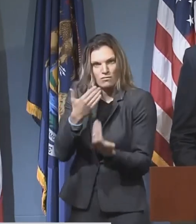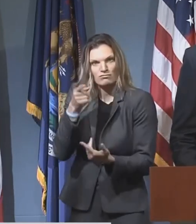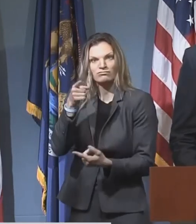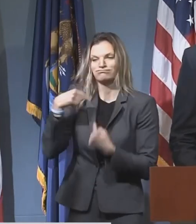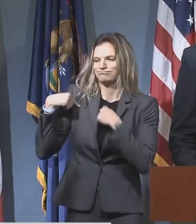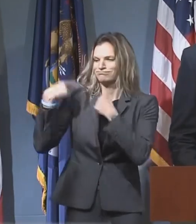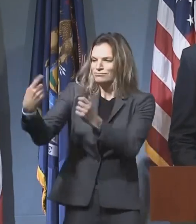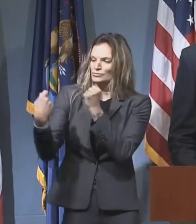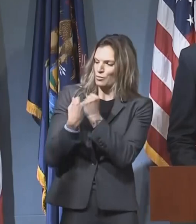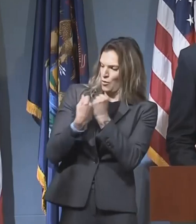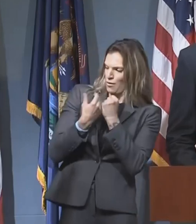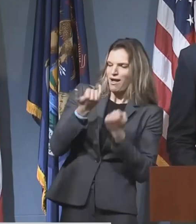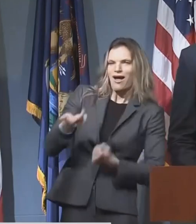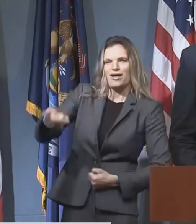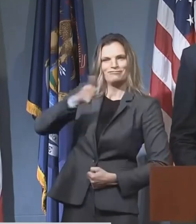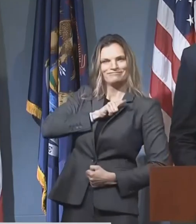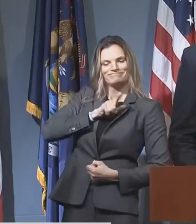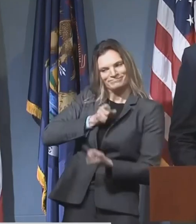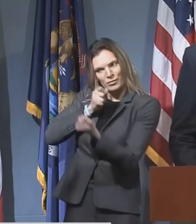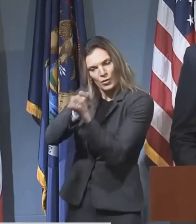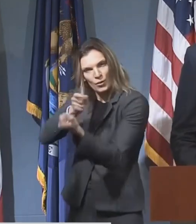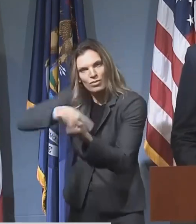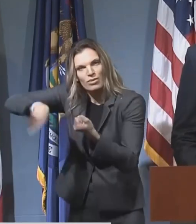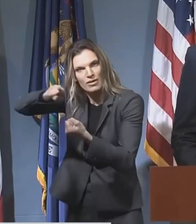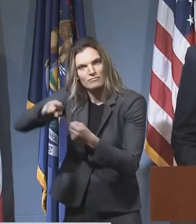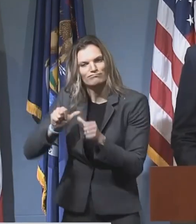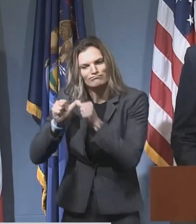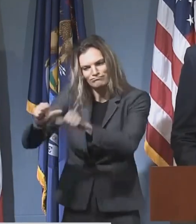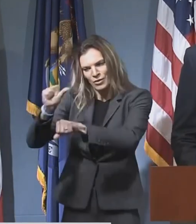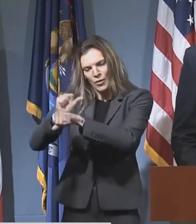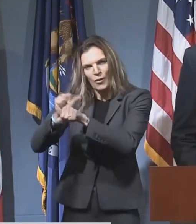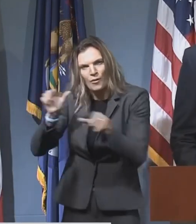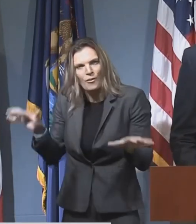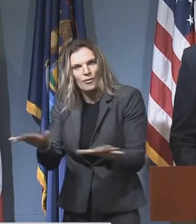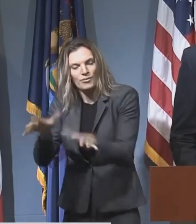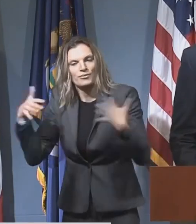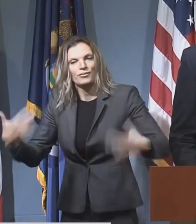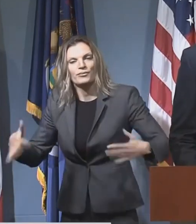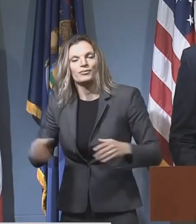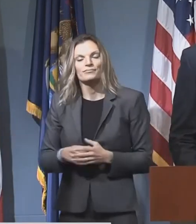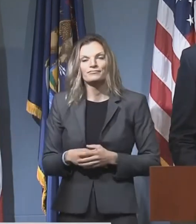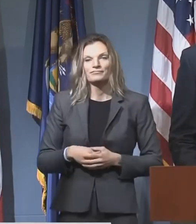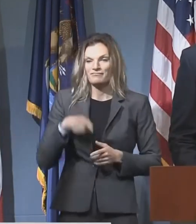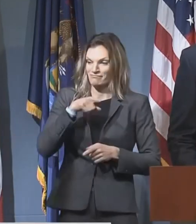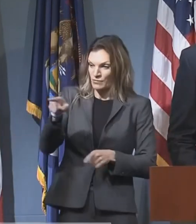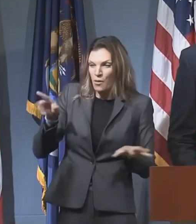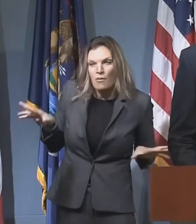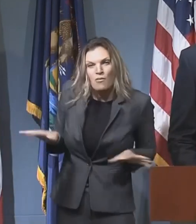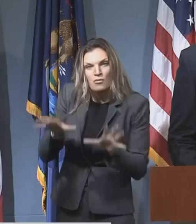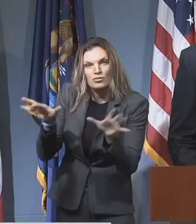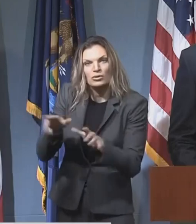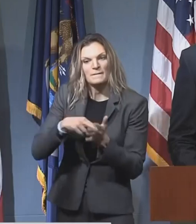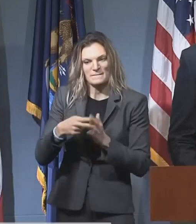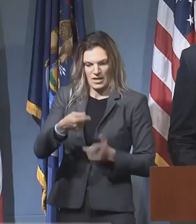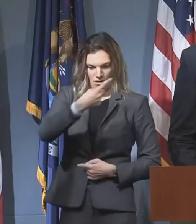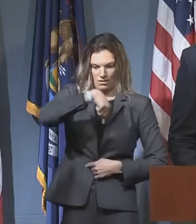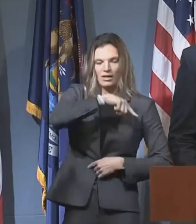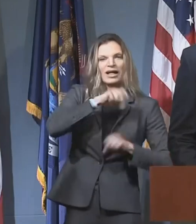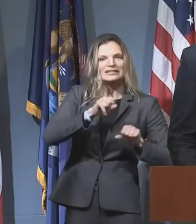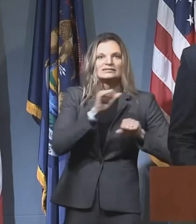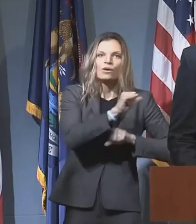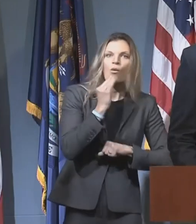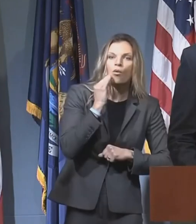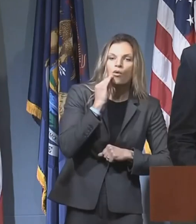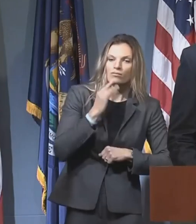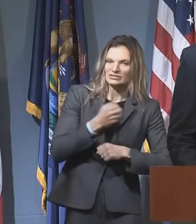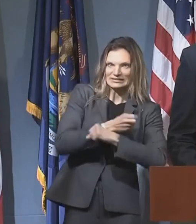women and men who stayed on the front lines during this pandemic. Because of their work, so many Michiganders were able to stay home